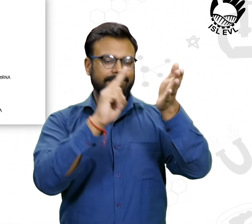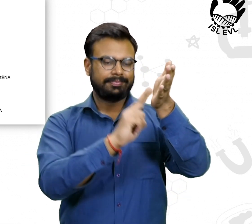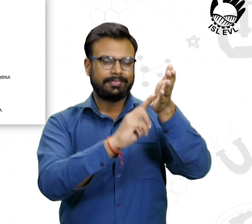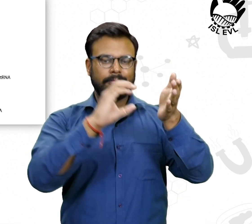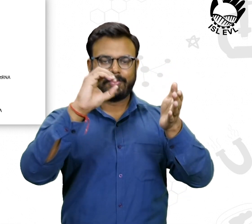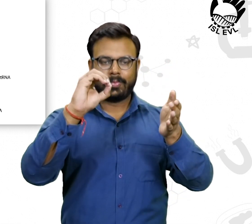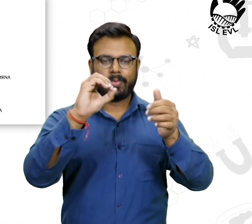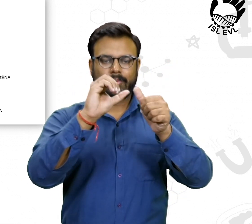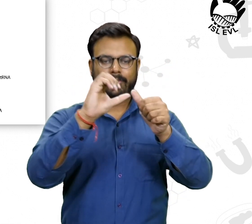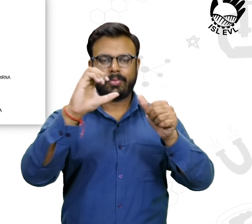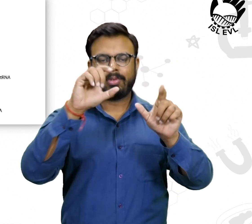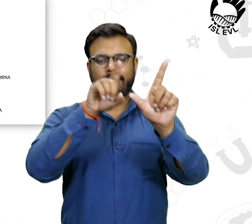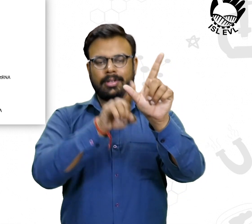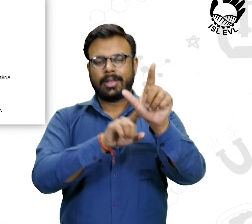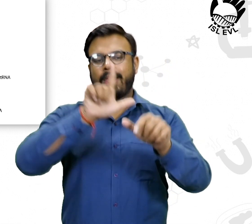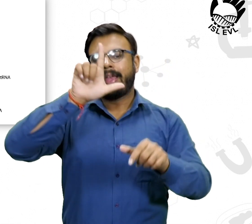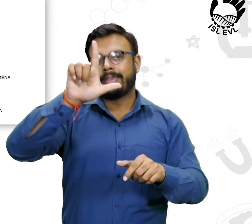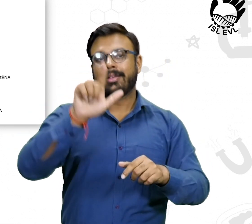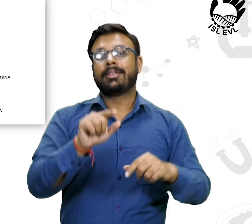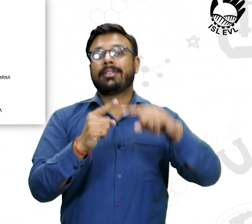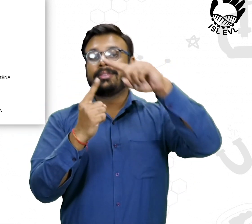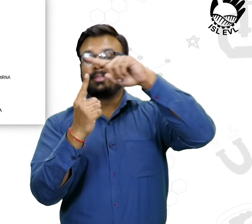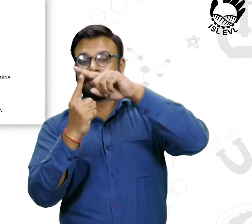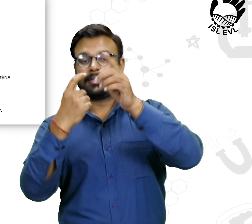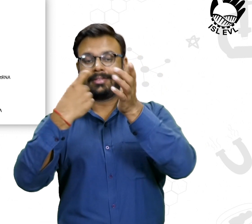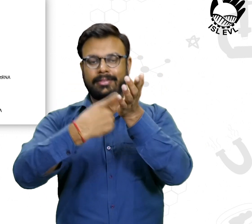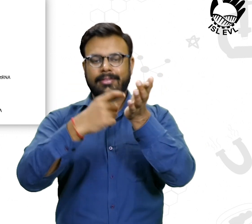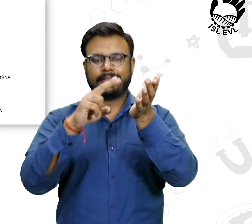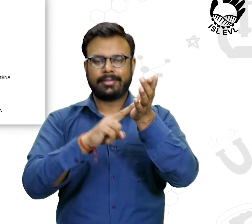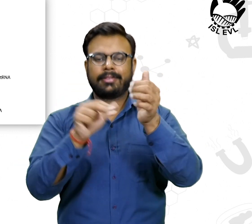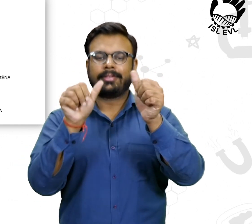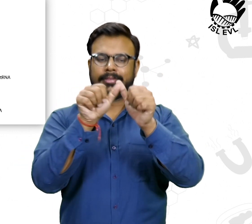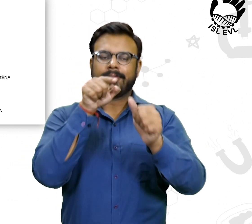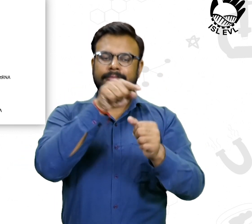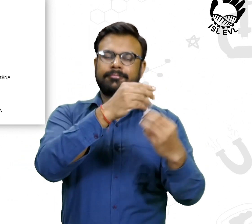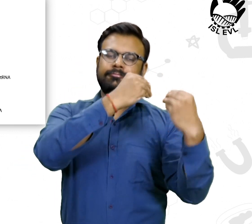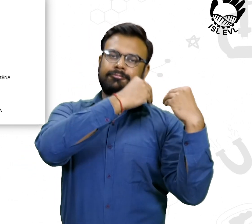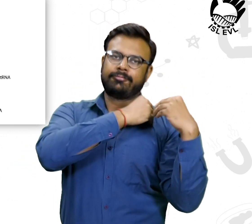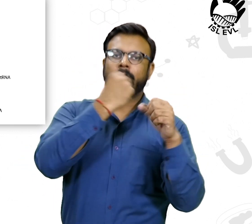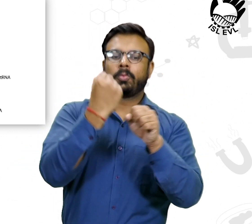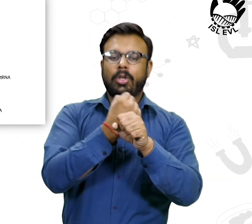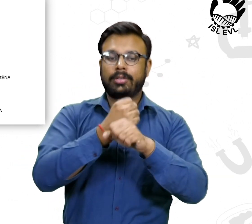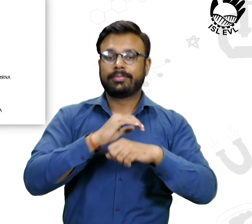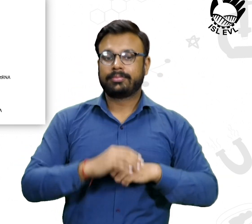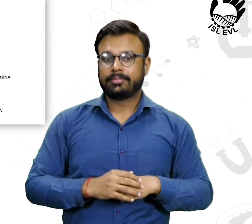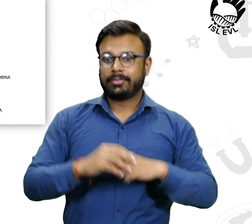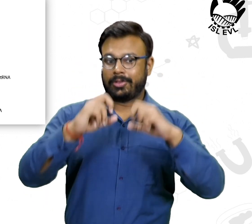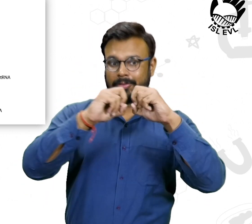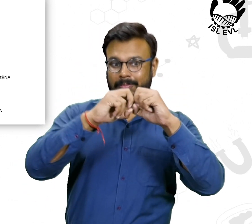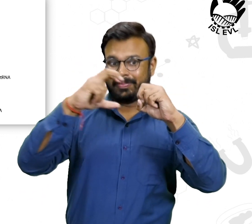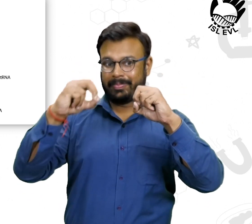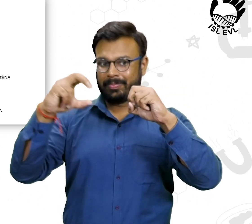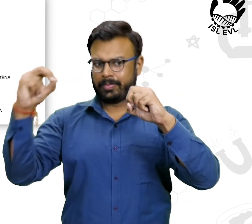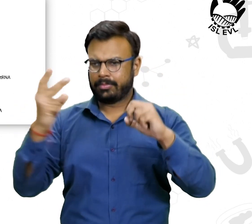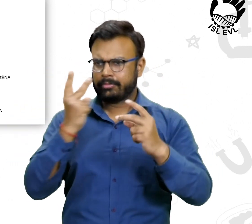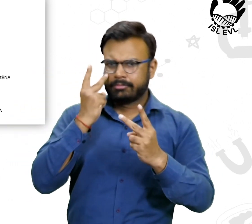which picks the right match of amino